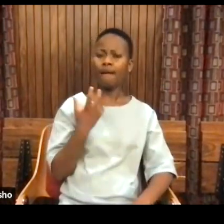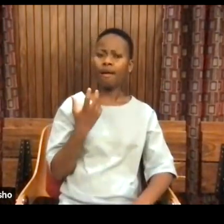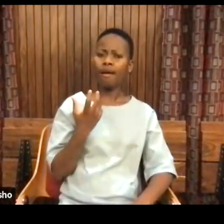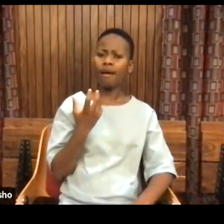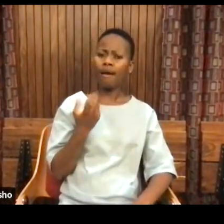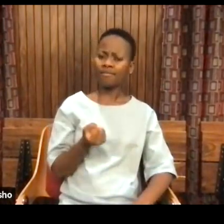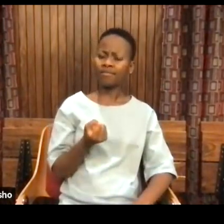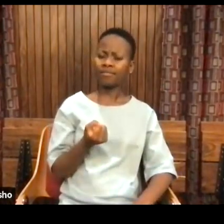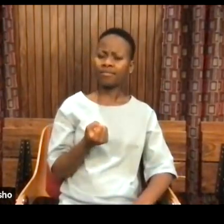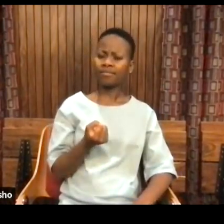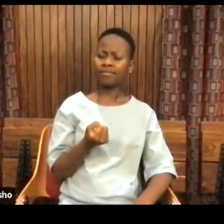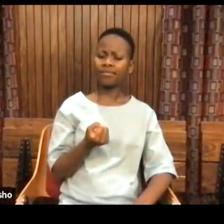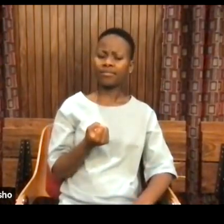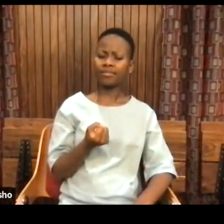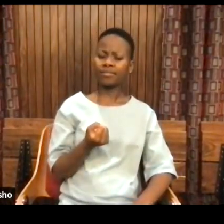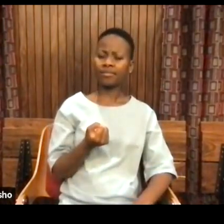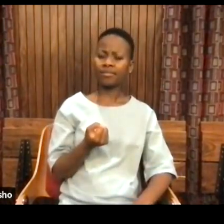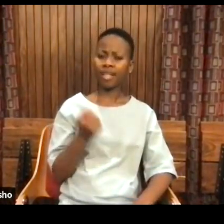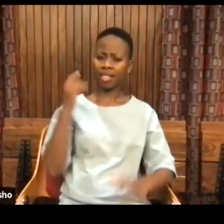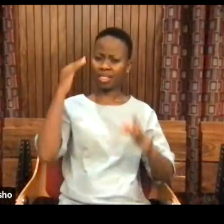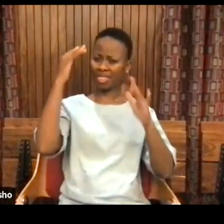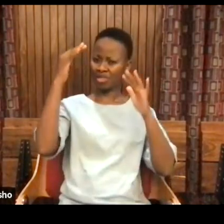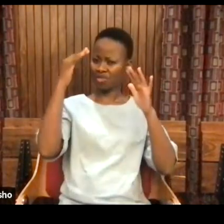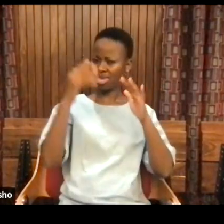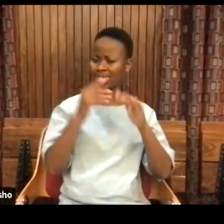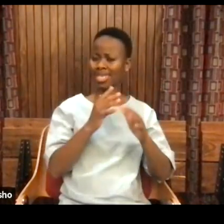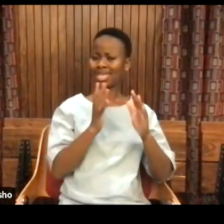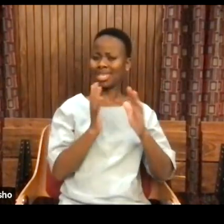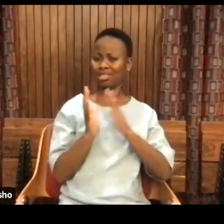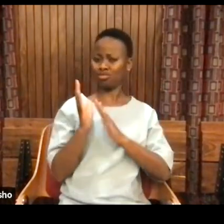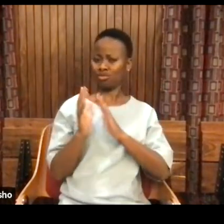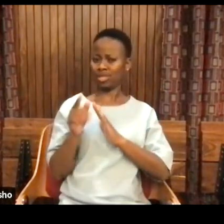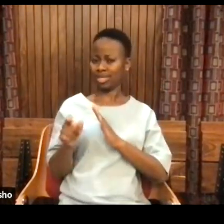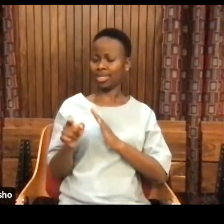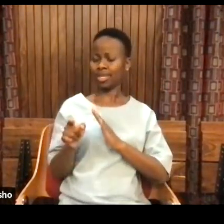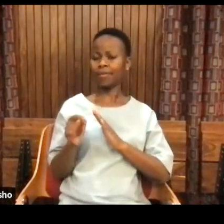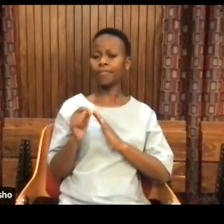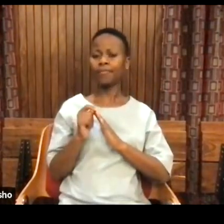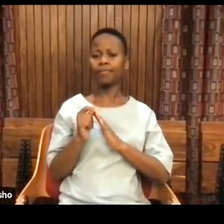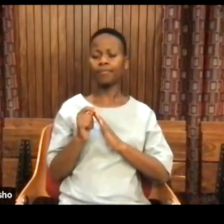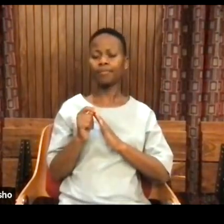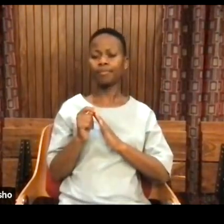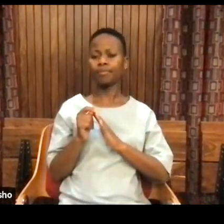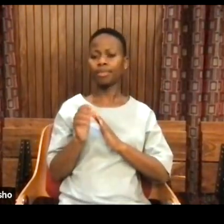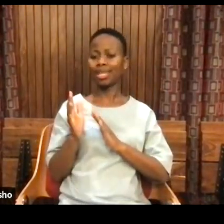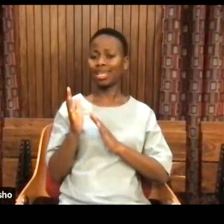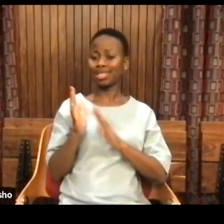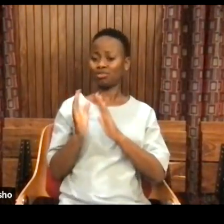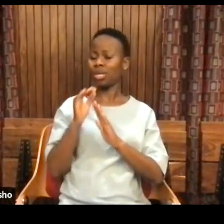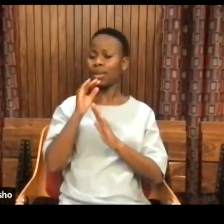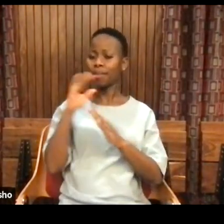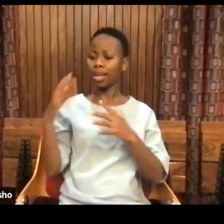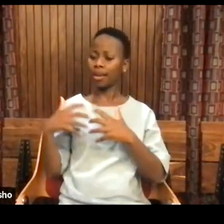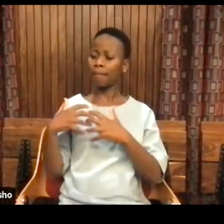But a fundamental thing about history is that it's its communicability beyond the moment.